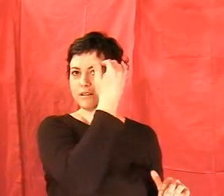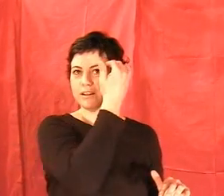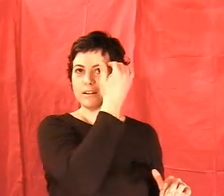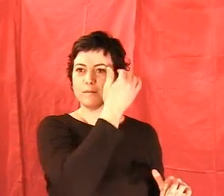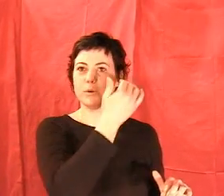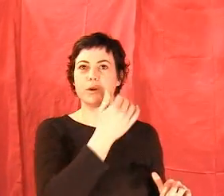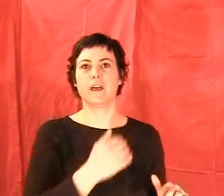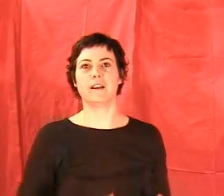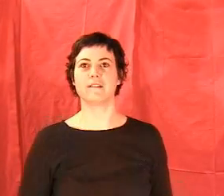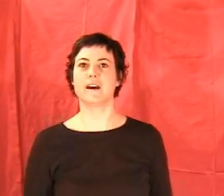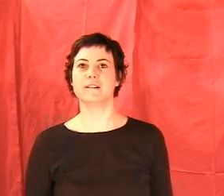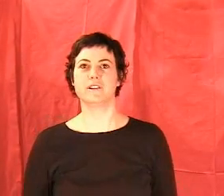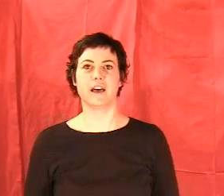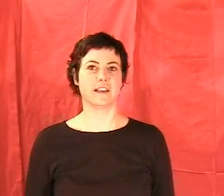bowl cut kind of line.